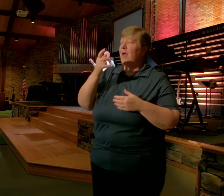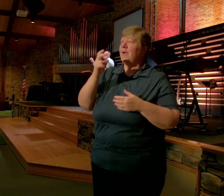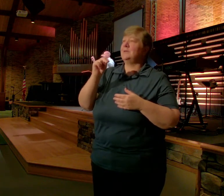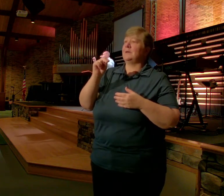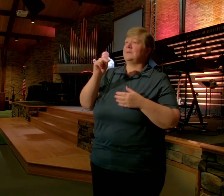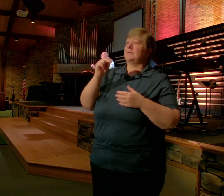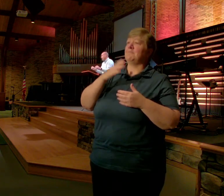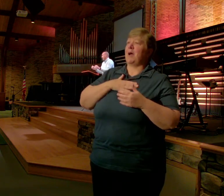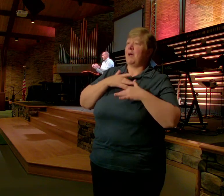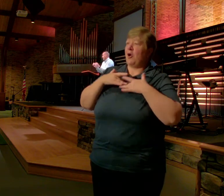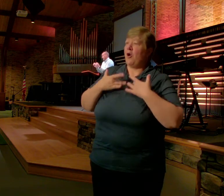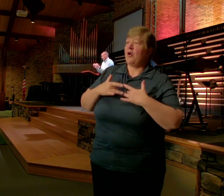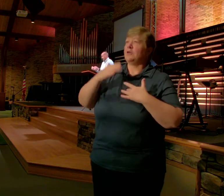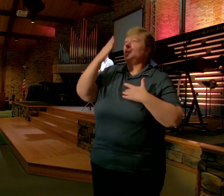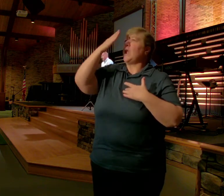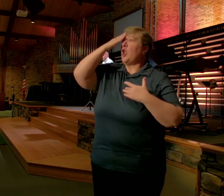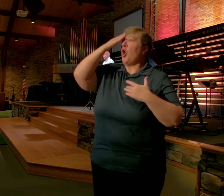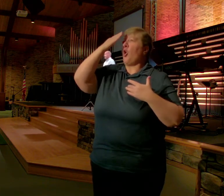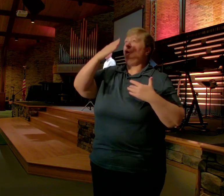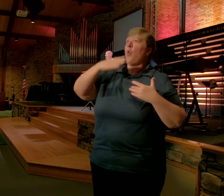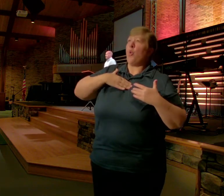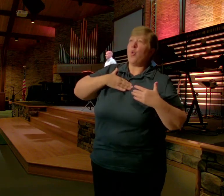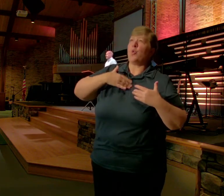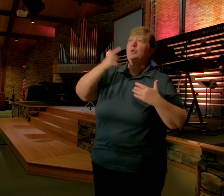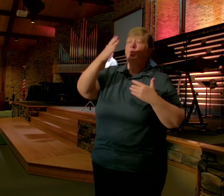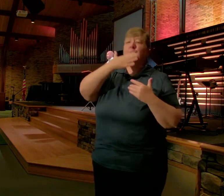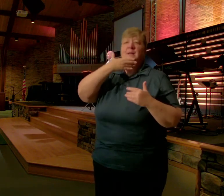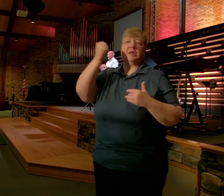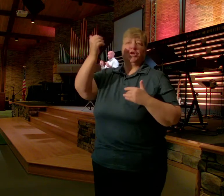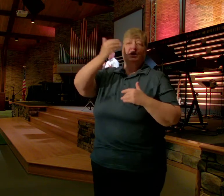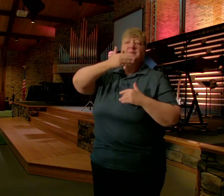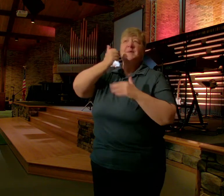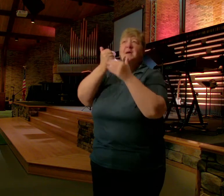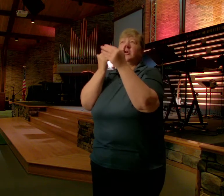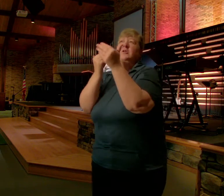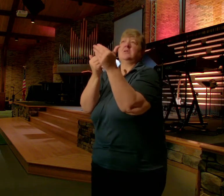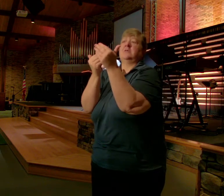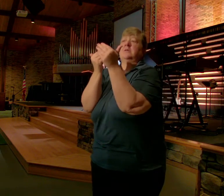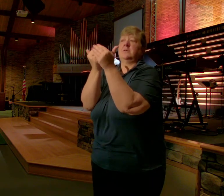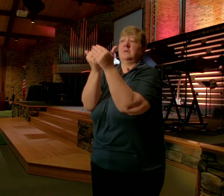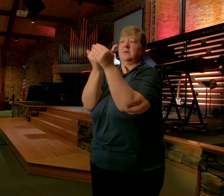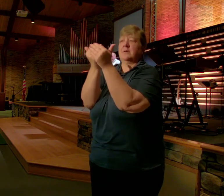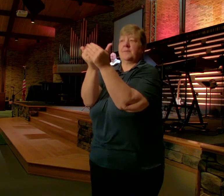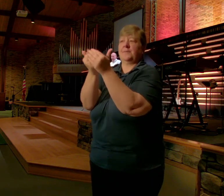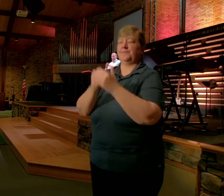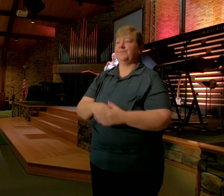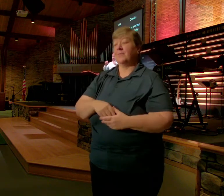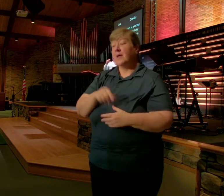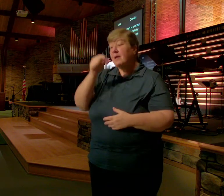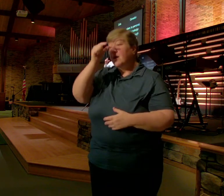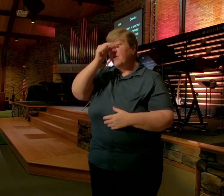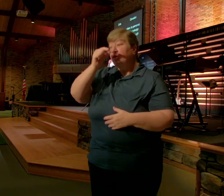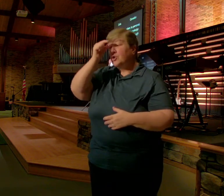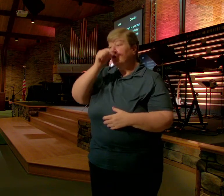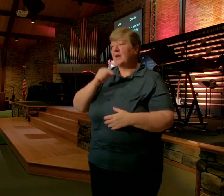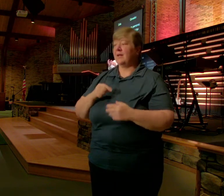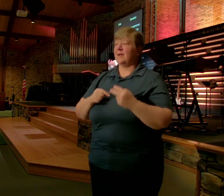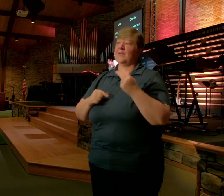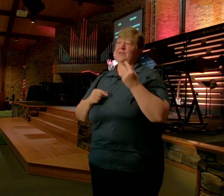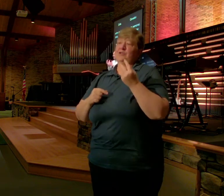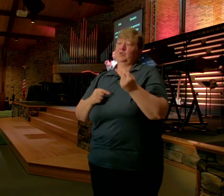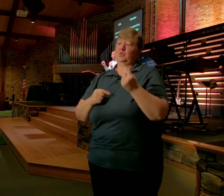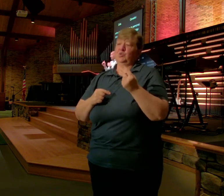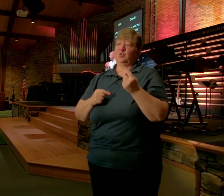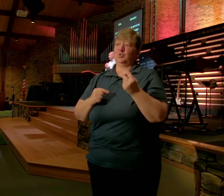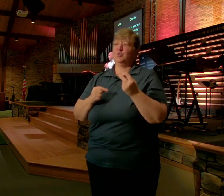Better and better See there are two words For knowledge In the Greek language You can't see this Normally in the